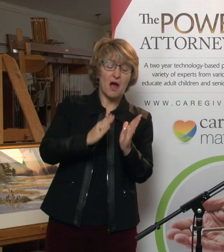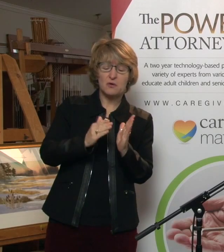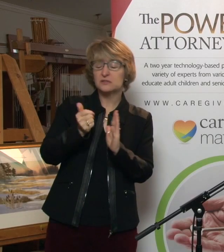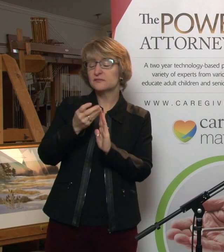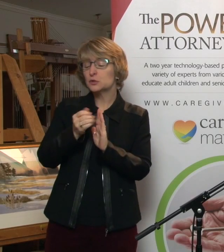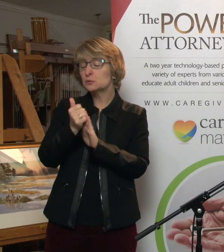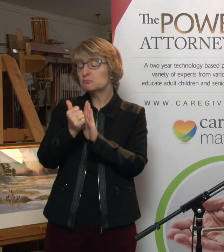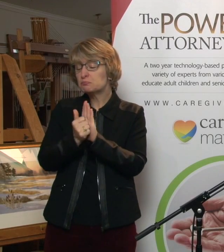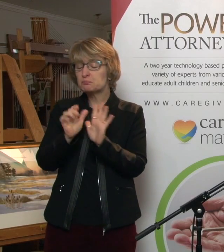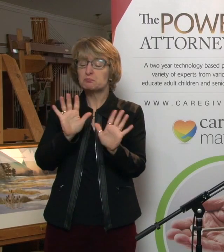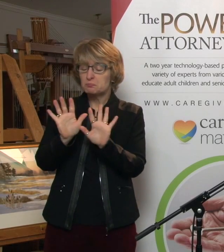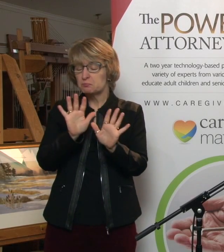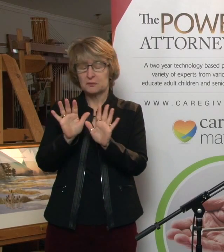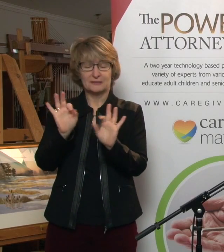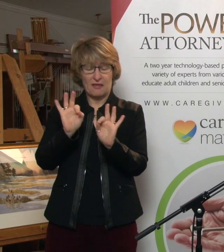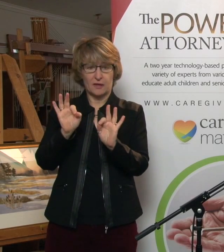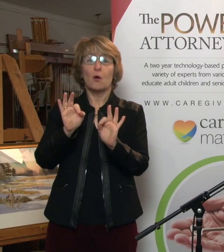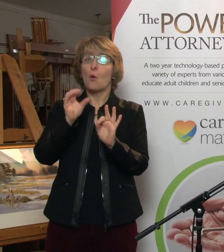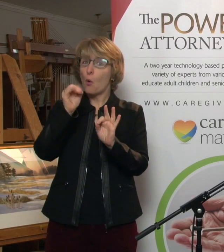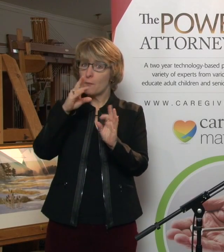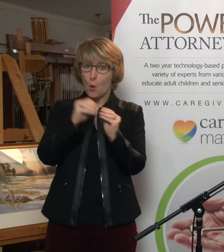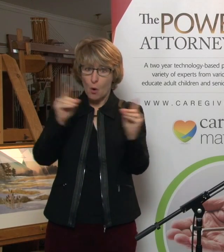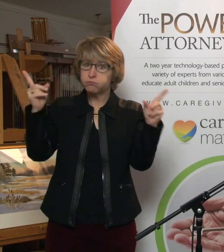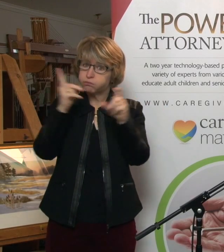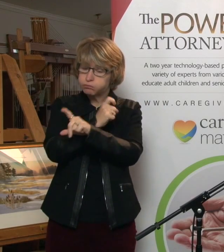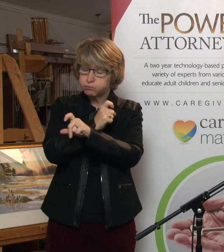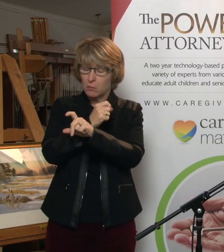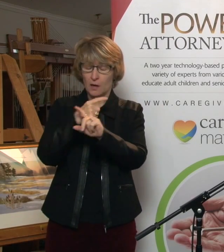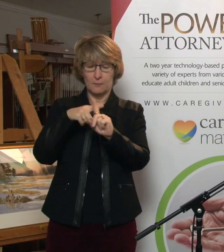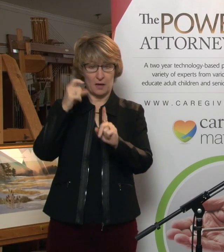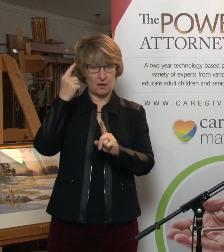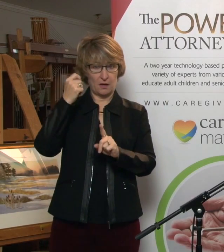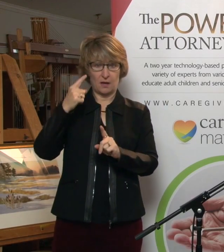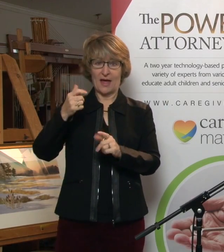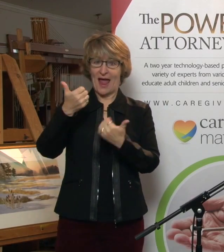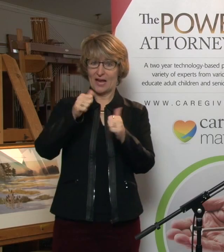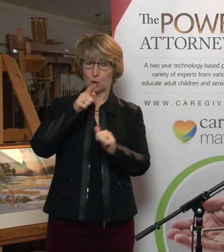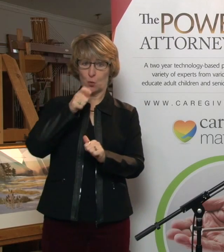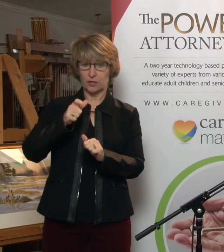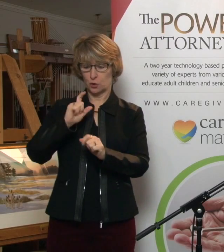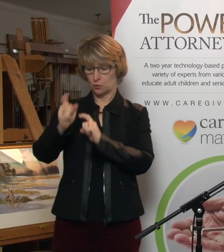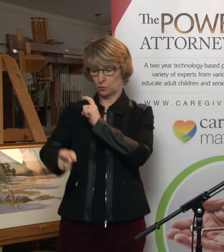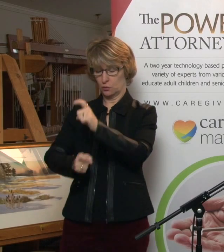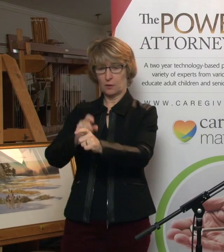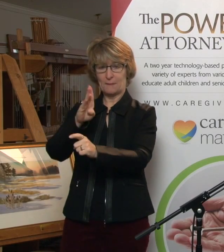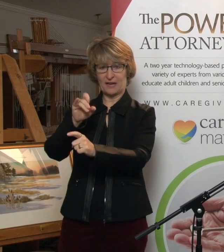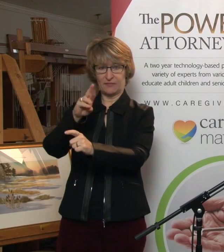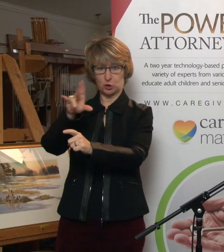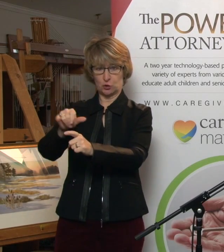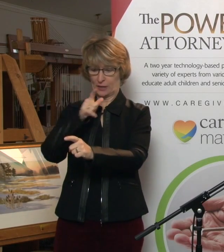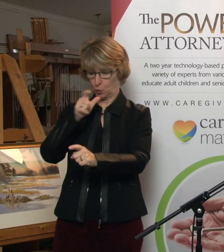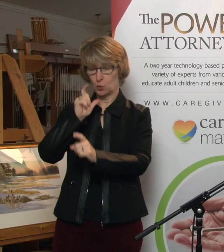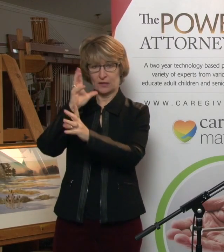All beneficiaries have the right to challenge an executor's compensation. This is the only product or service I know